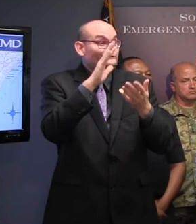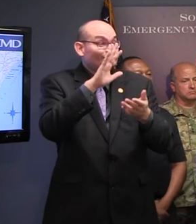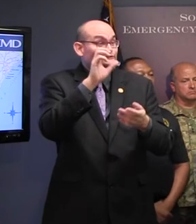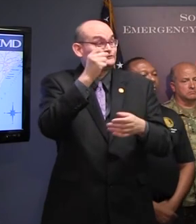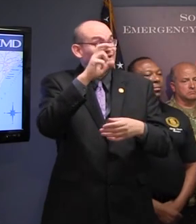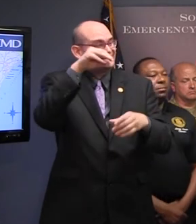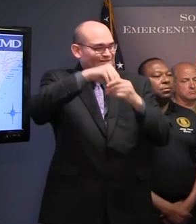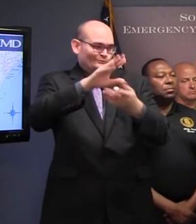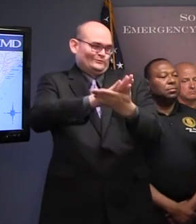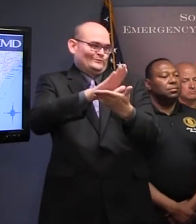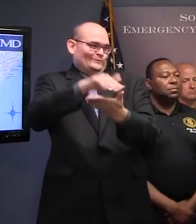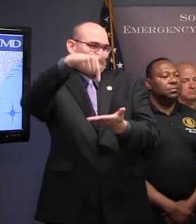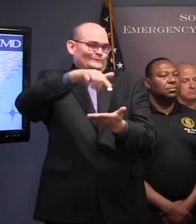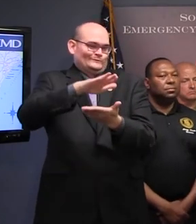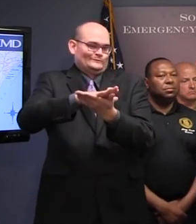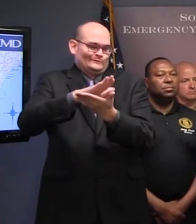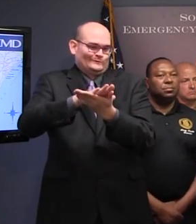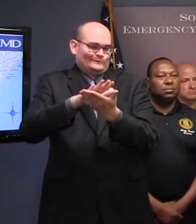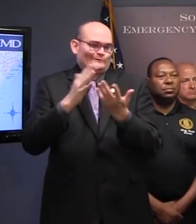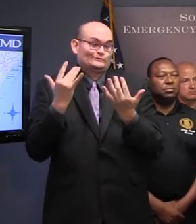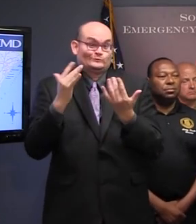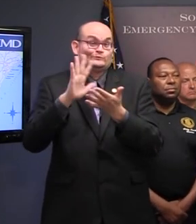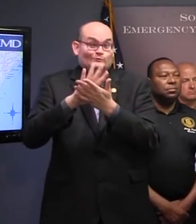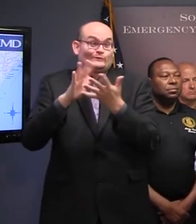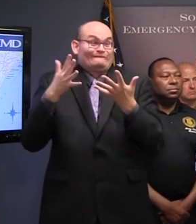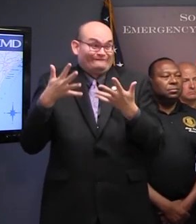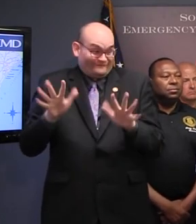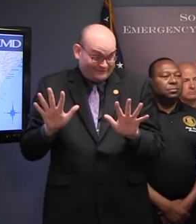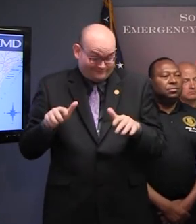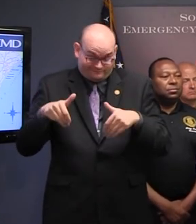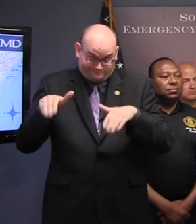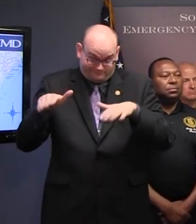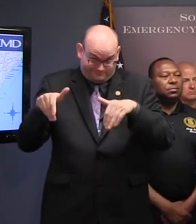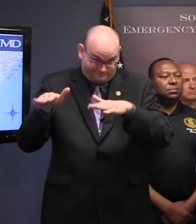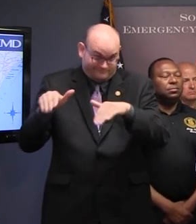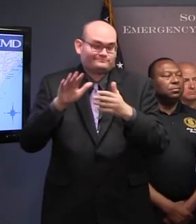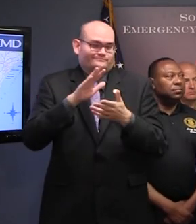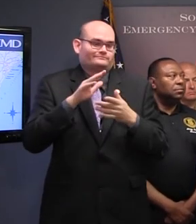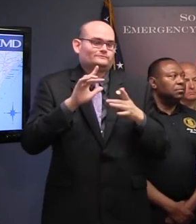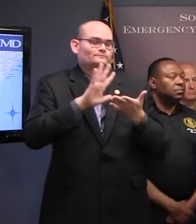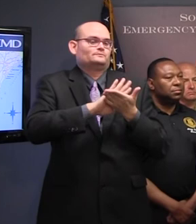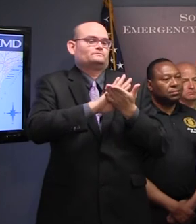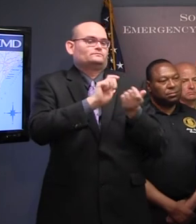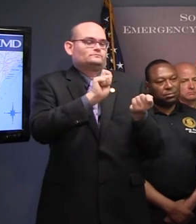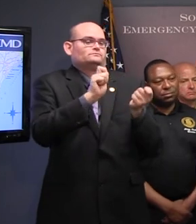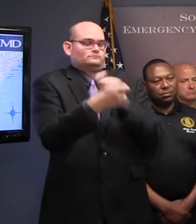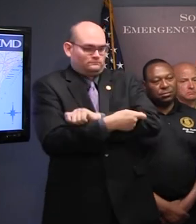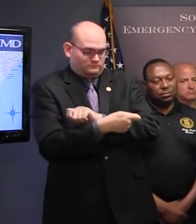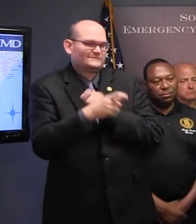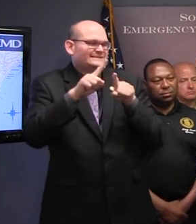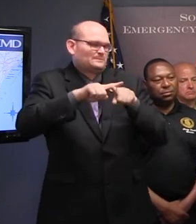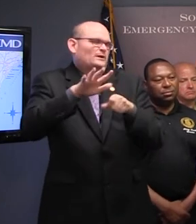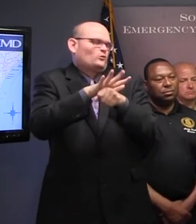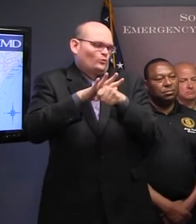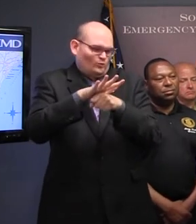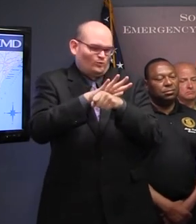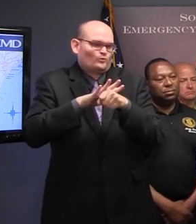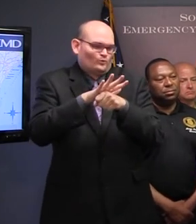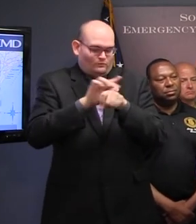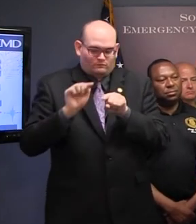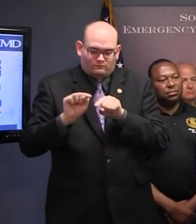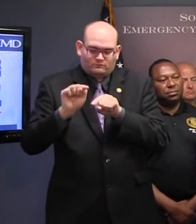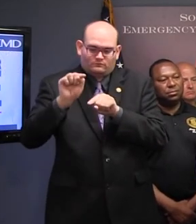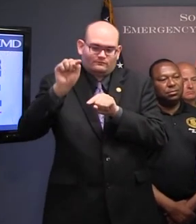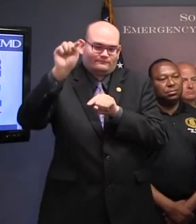empty. So that would depend on the local speed that they can accomplish, but we